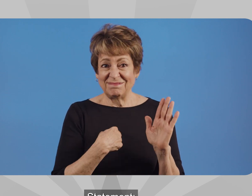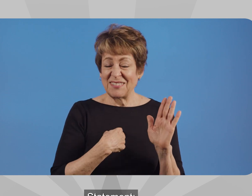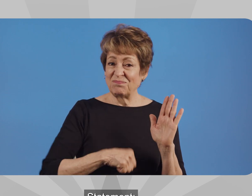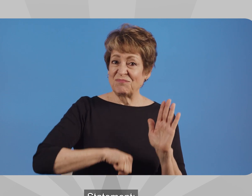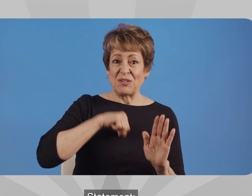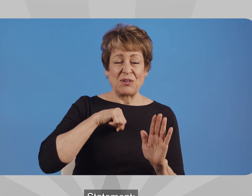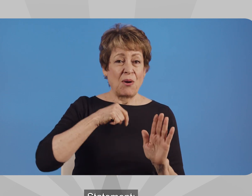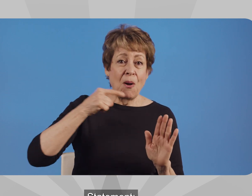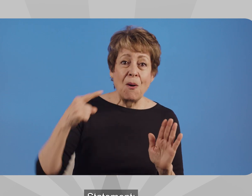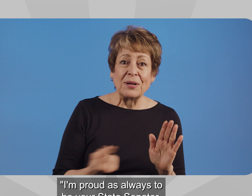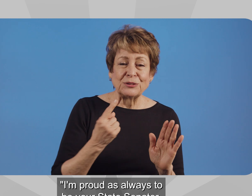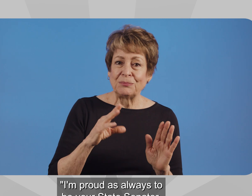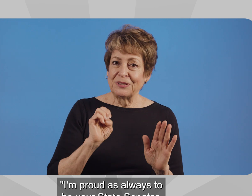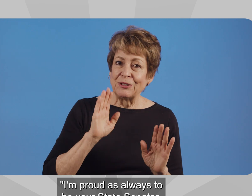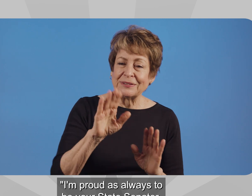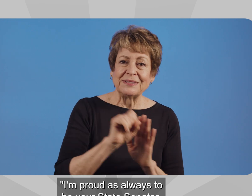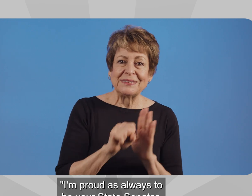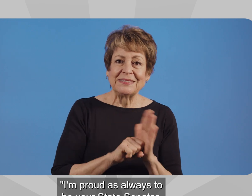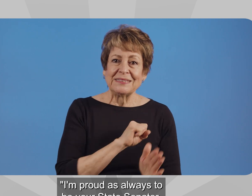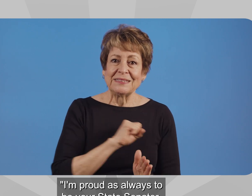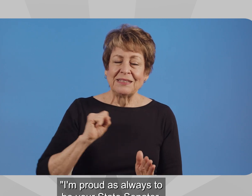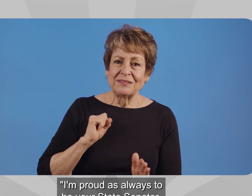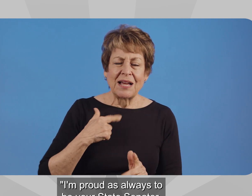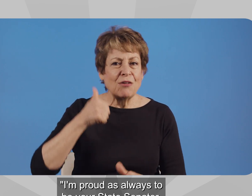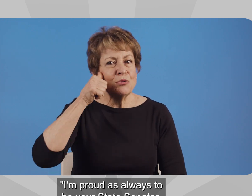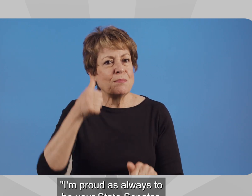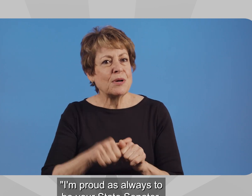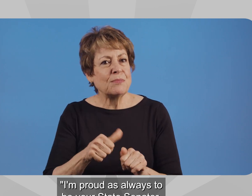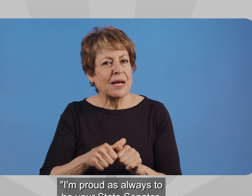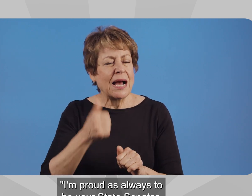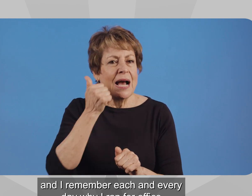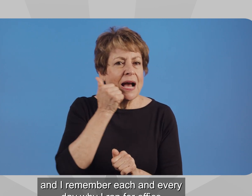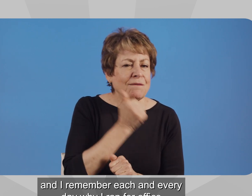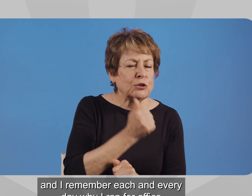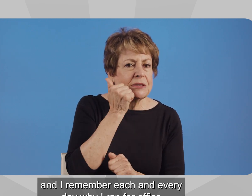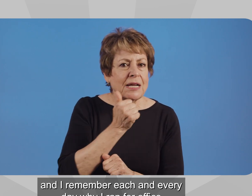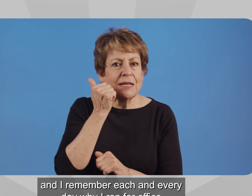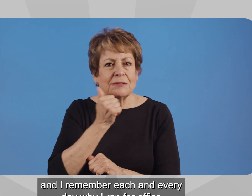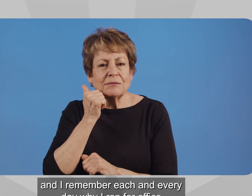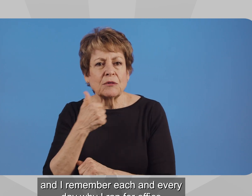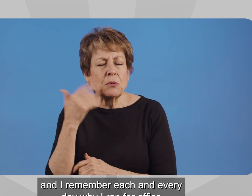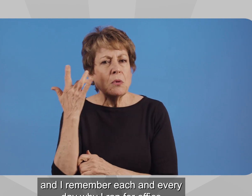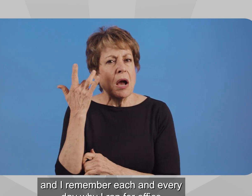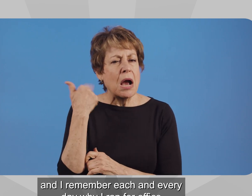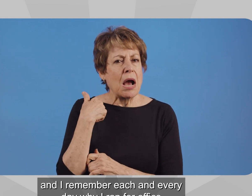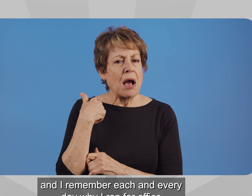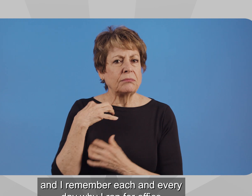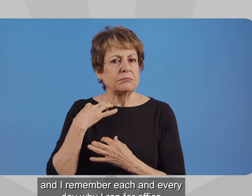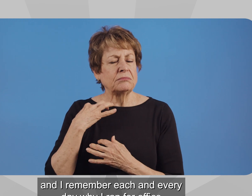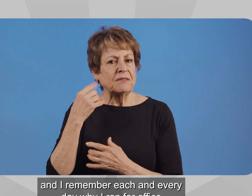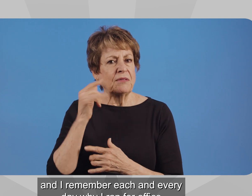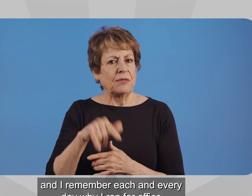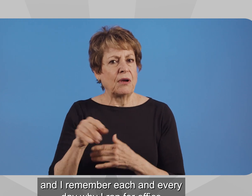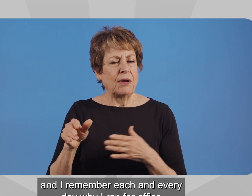Statement I'm proud, as always, to be your state senator, and I remember each and every day why I